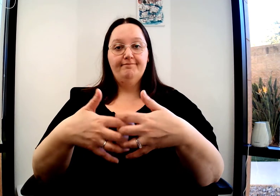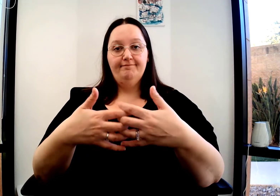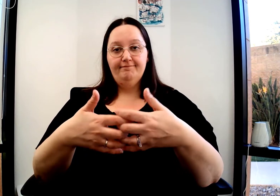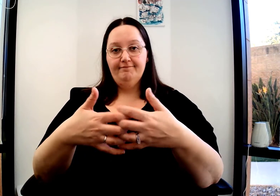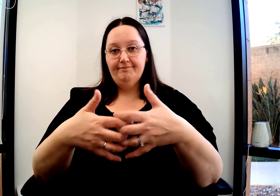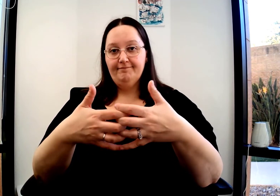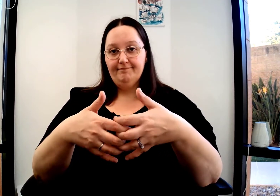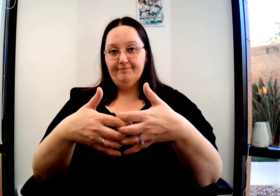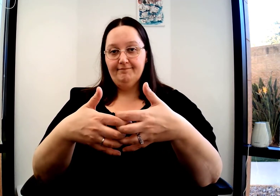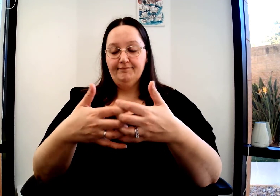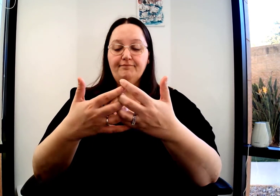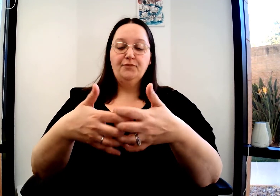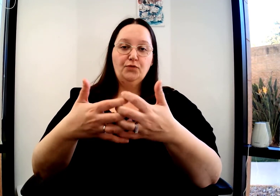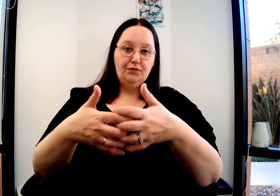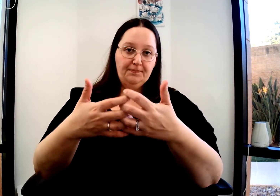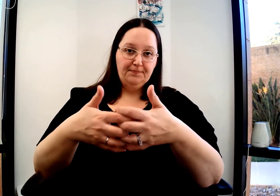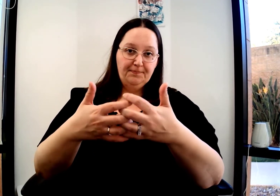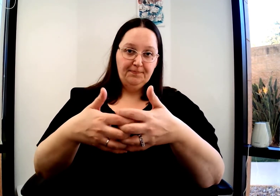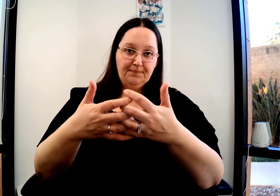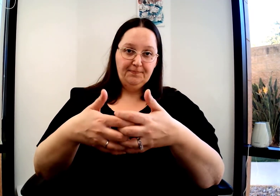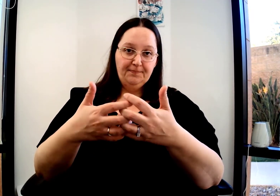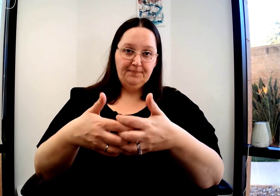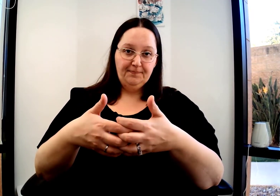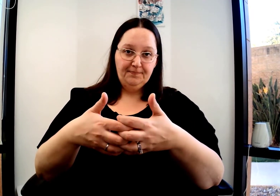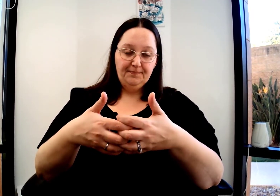Going to interlock your fingers and go up and down.